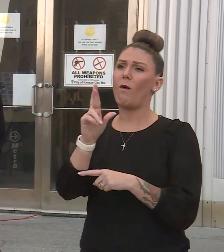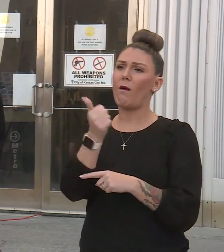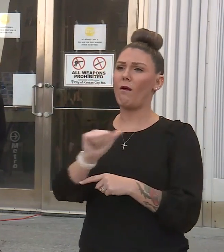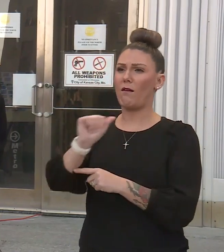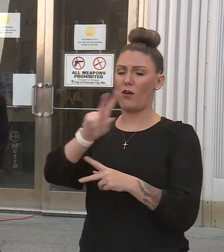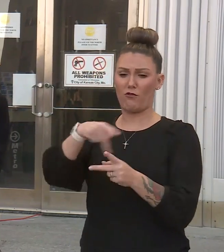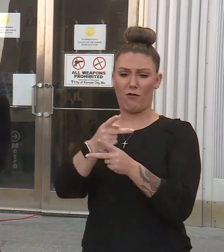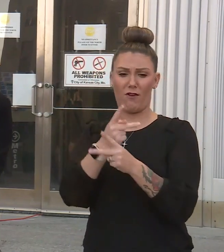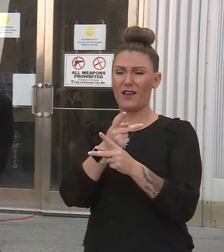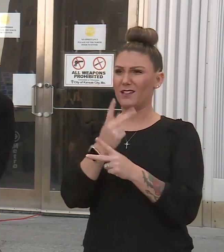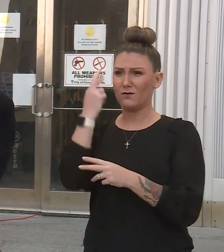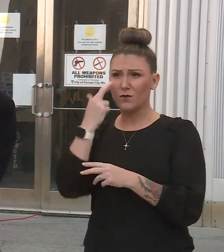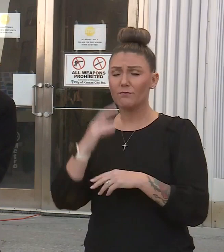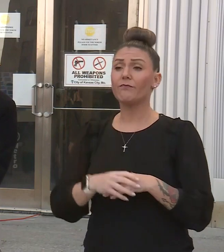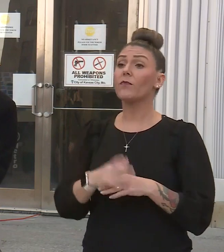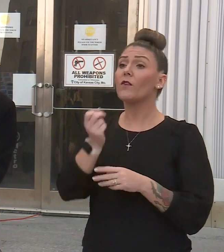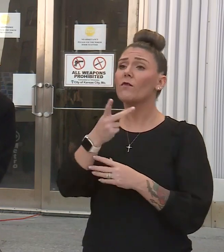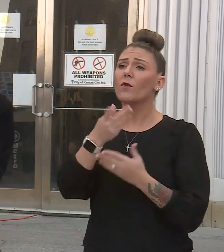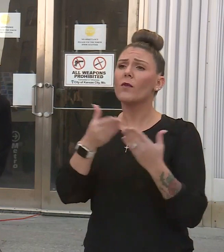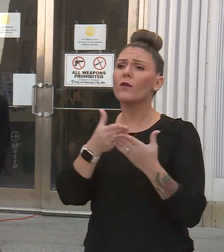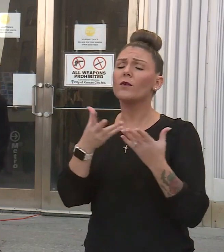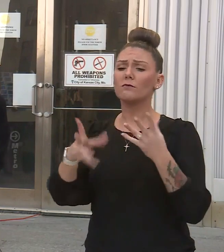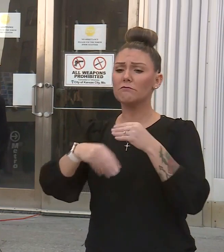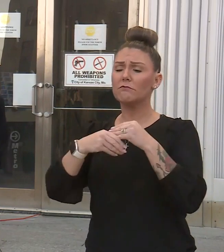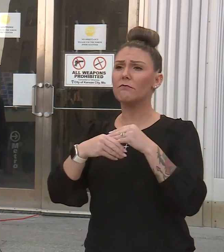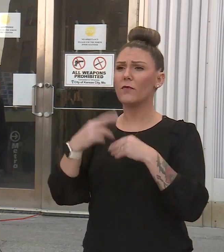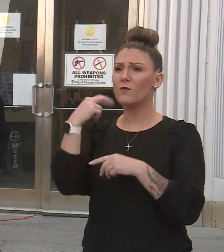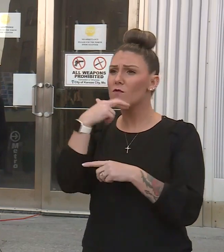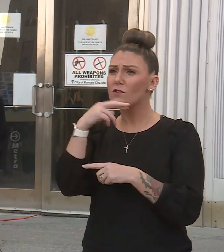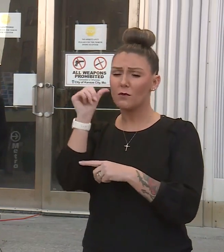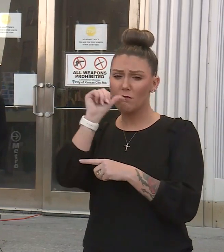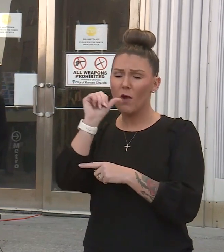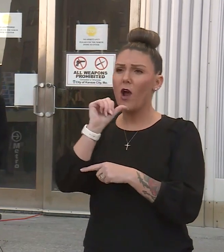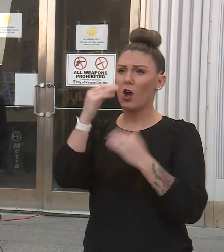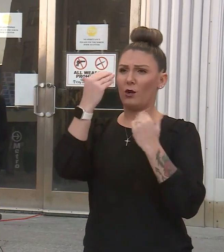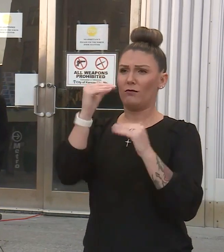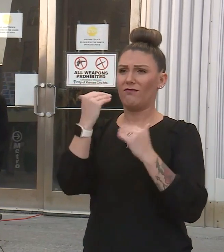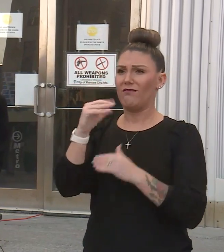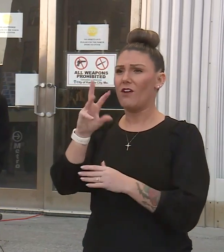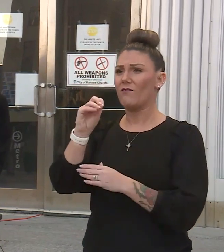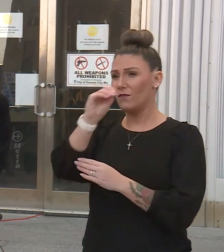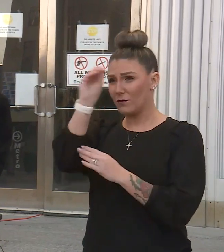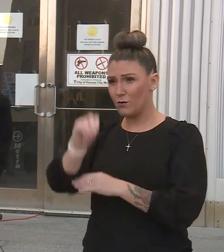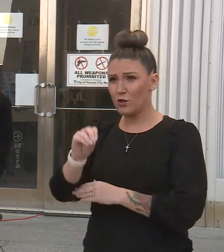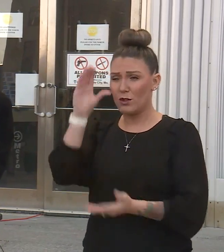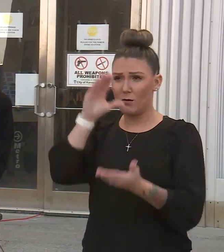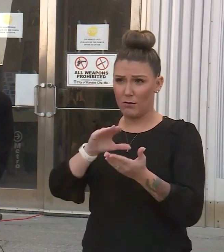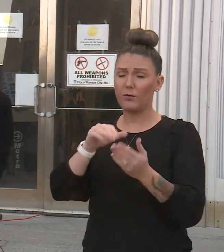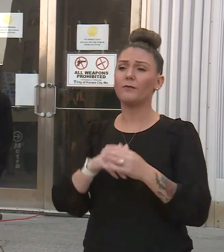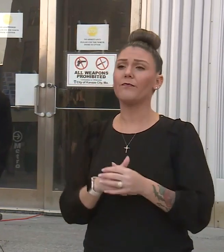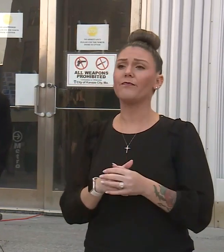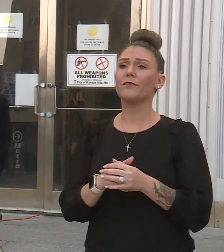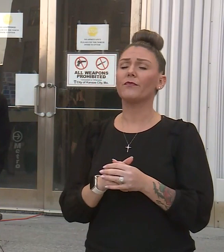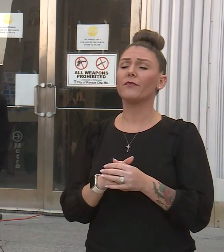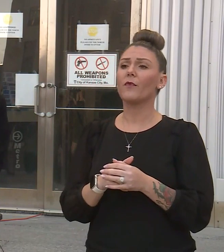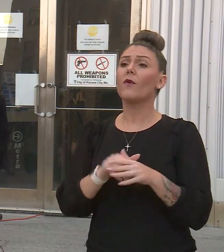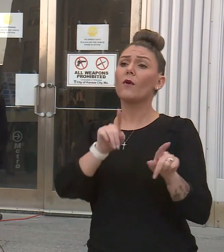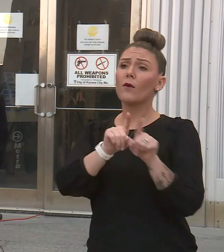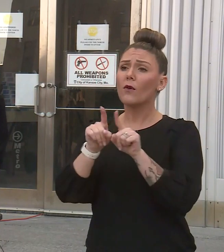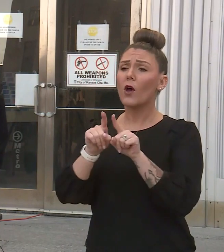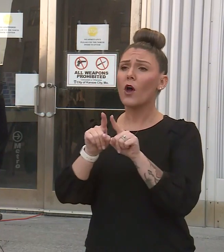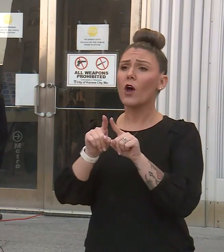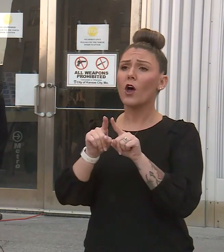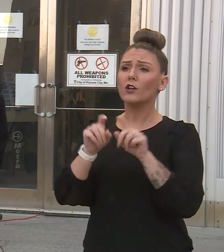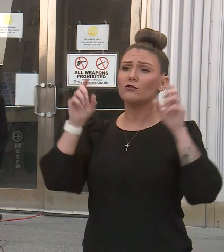items. A few other things to note. Restaurant and bar capacity will be limited to 50 percent in Kansas City. In addition,